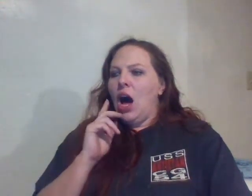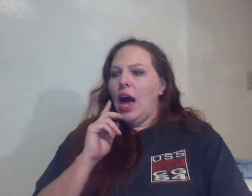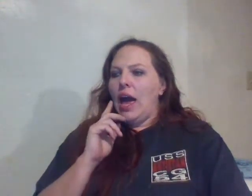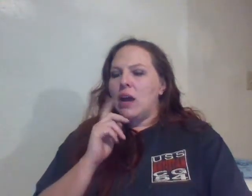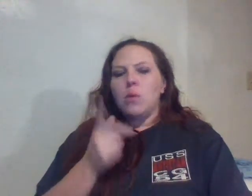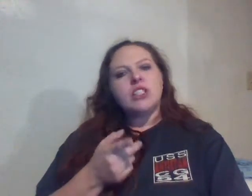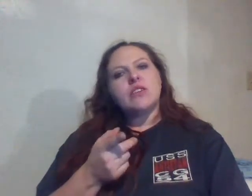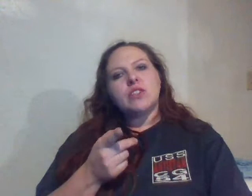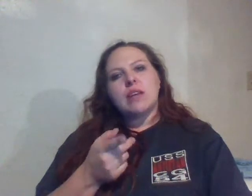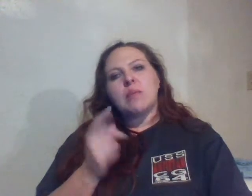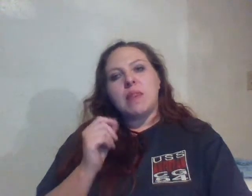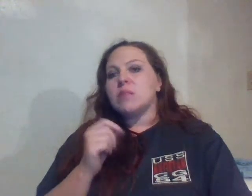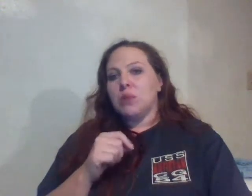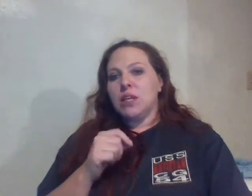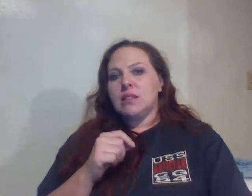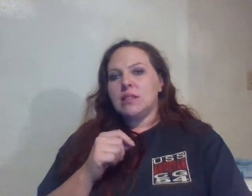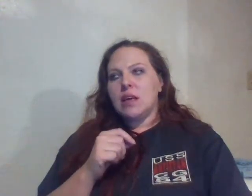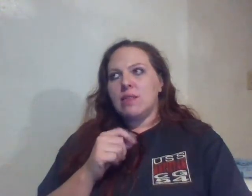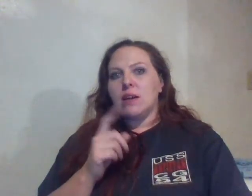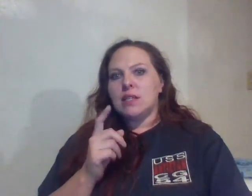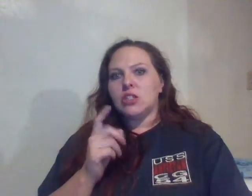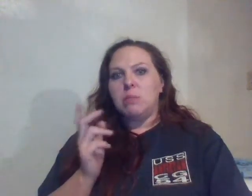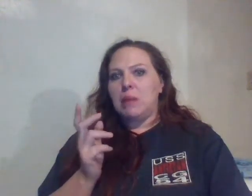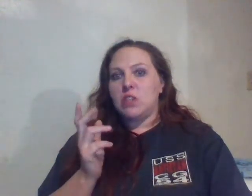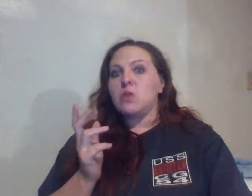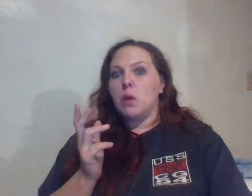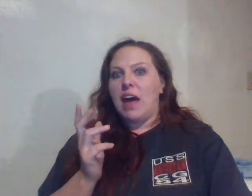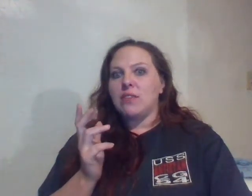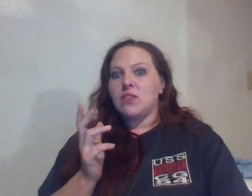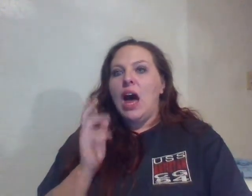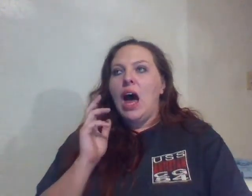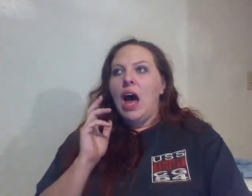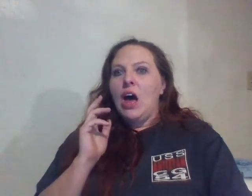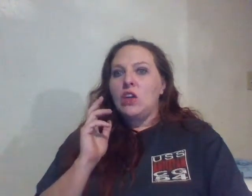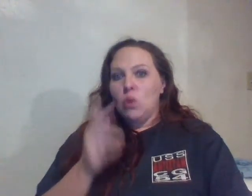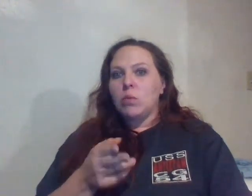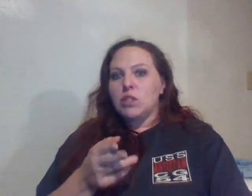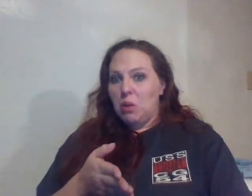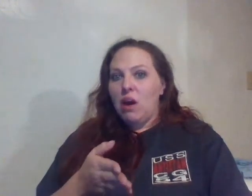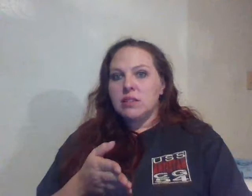And I want you to understand something. These bullies, they're essentially baby sociopaths. Your response,